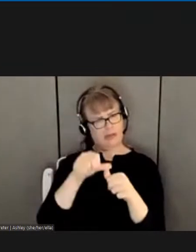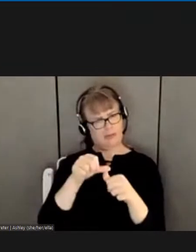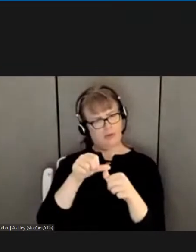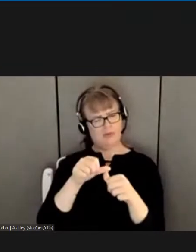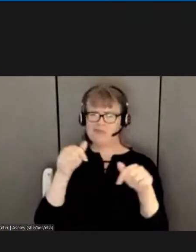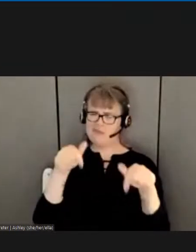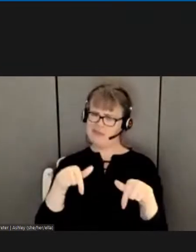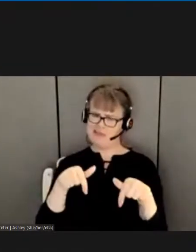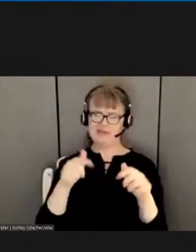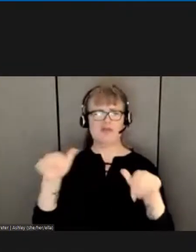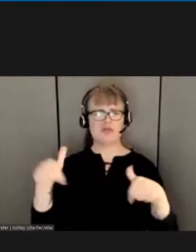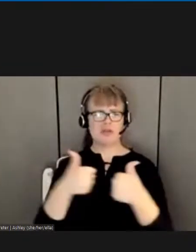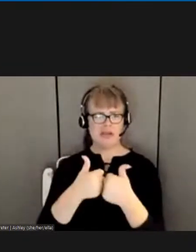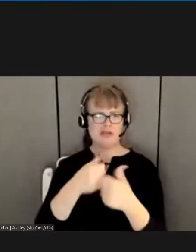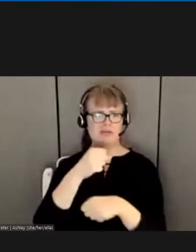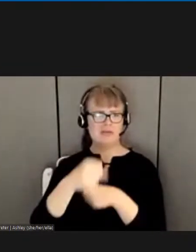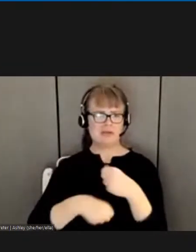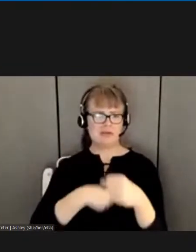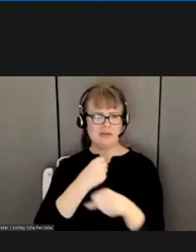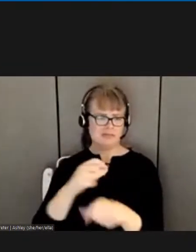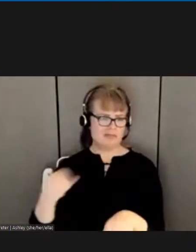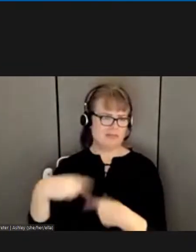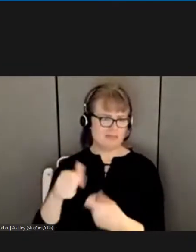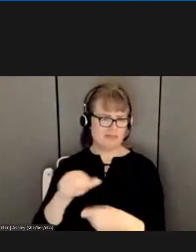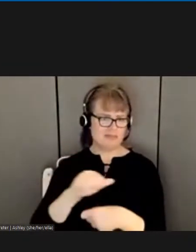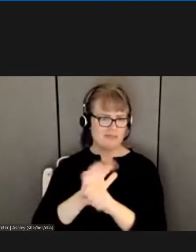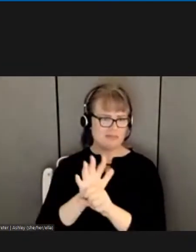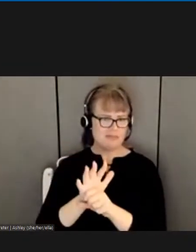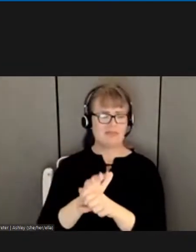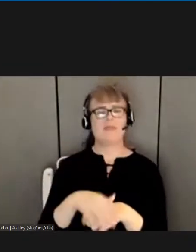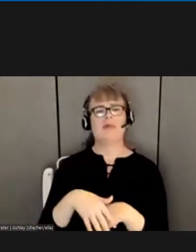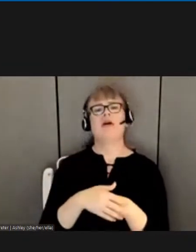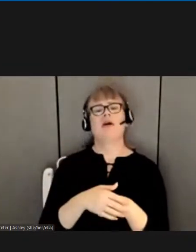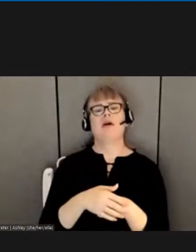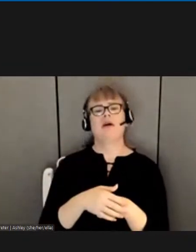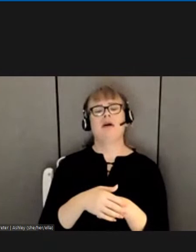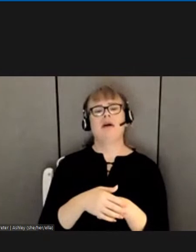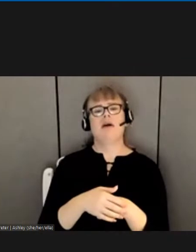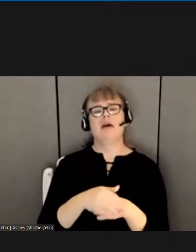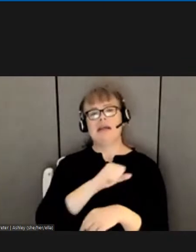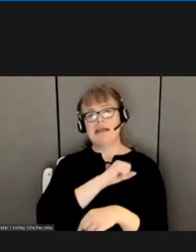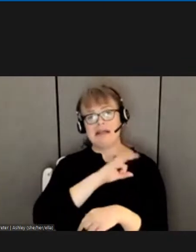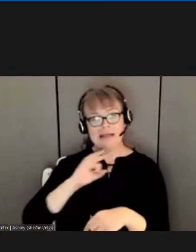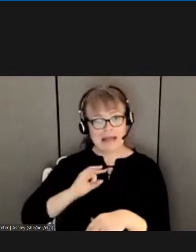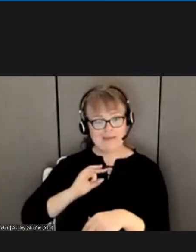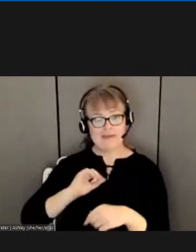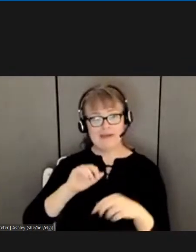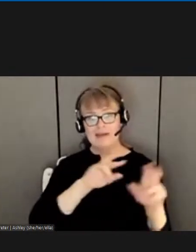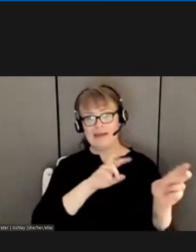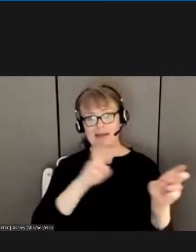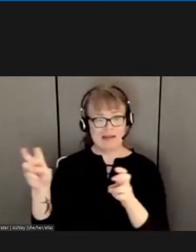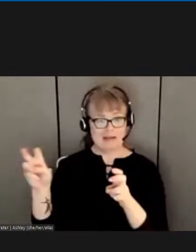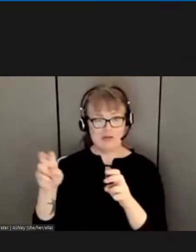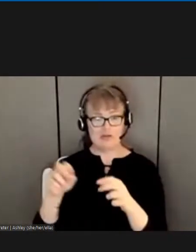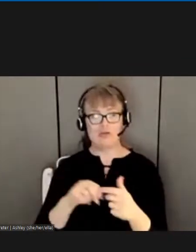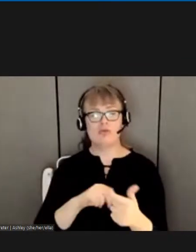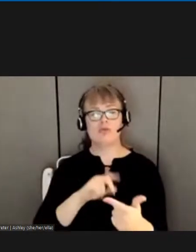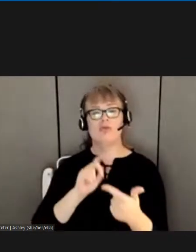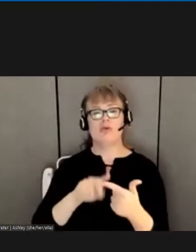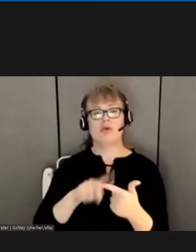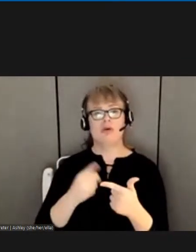circumstances during the pandemic increased parcel volumes staffing issues and every difficulty you encounter at the post office